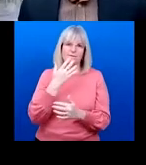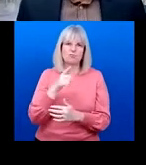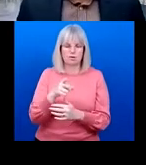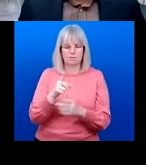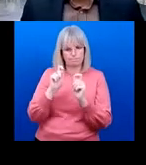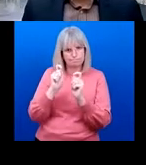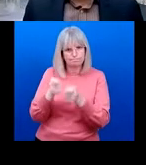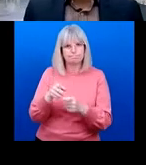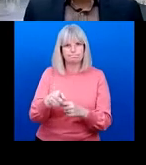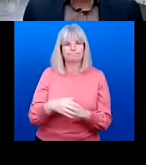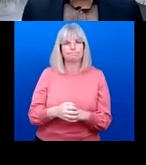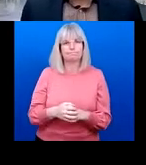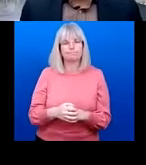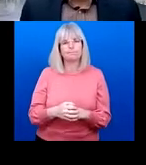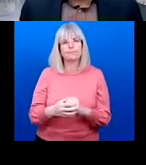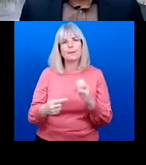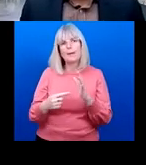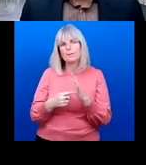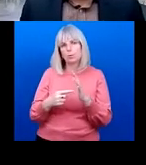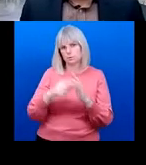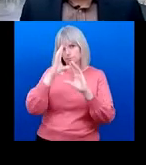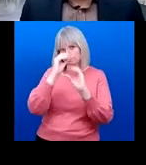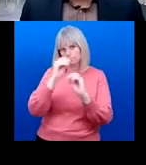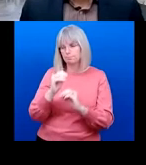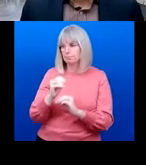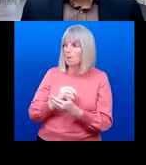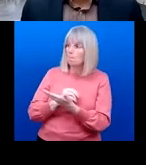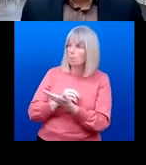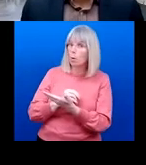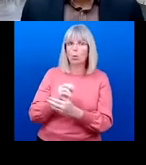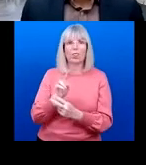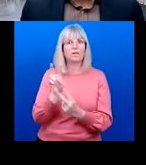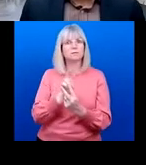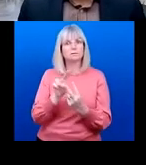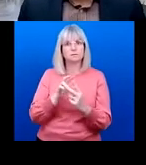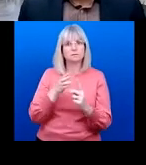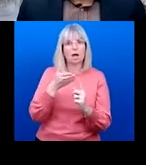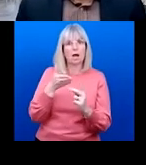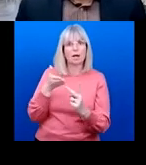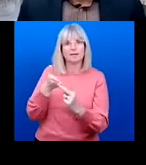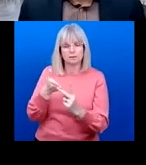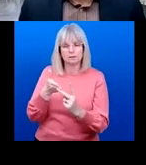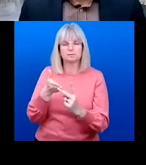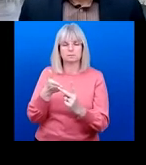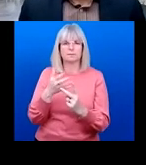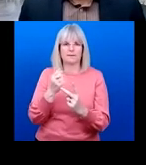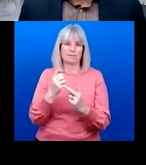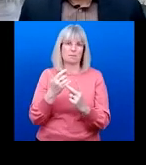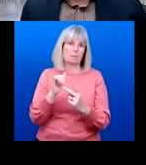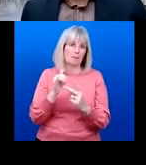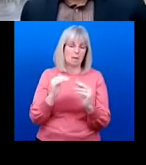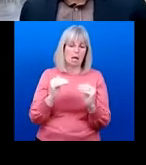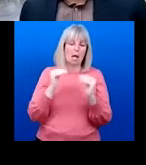also important to mention that these targets include key considerations so that they cater for settings with a high baseline coverage.